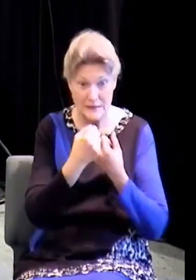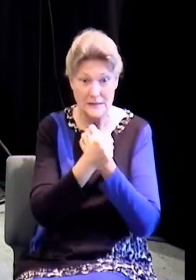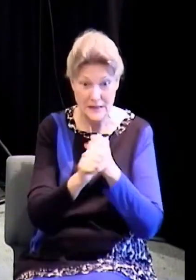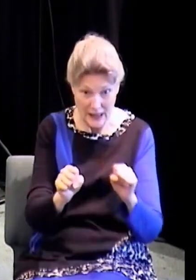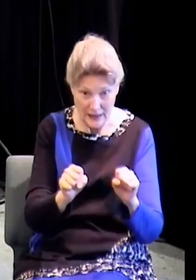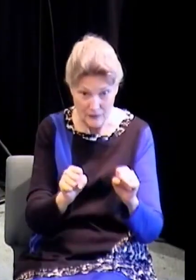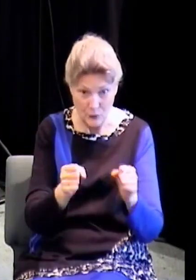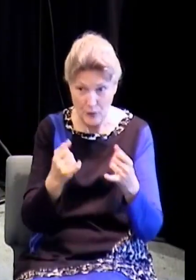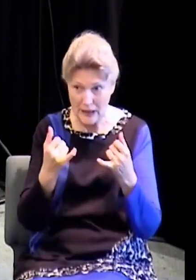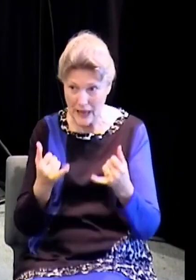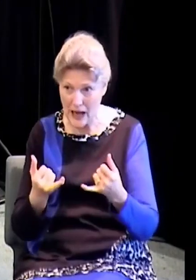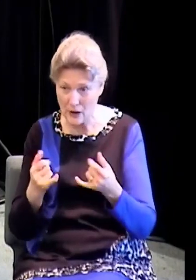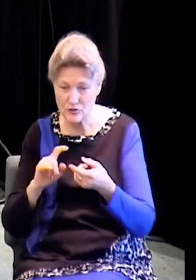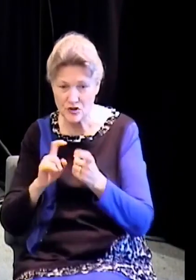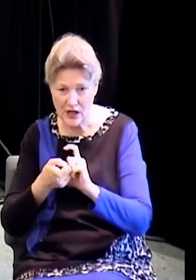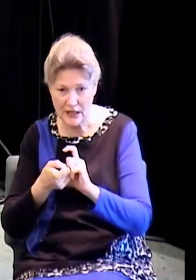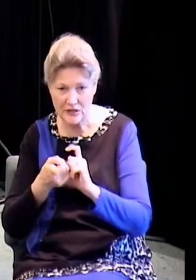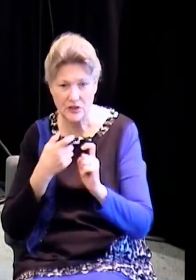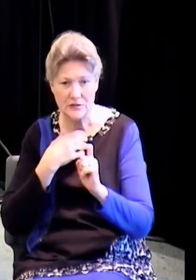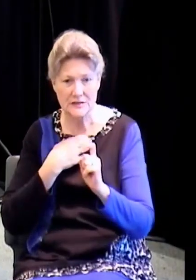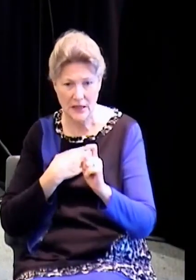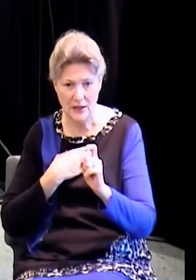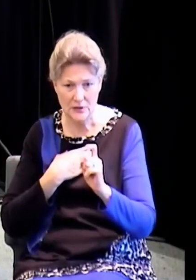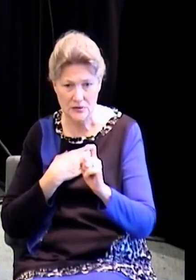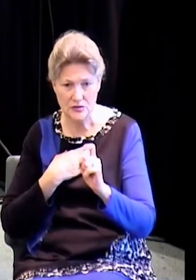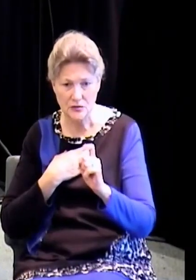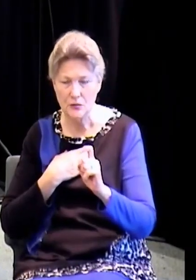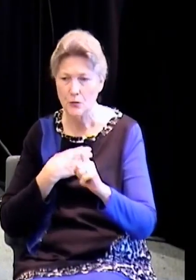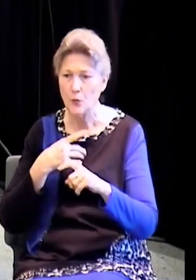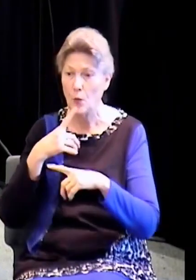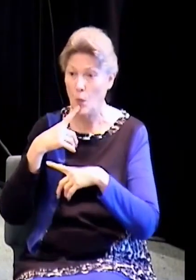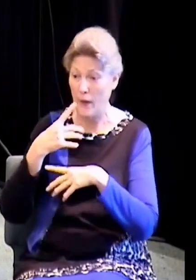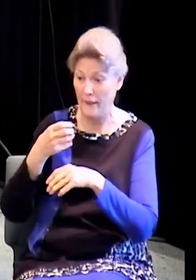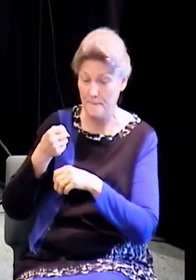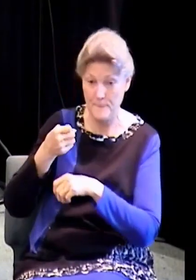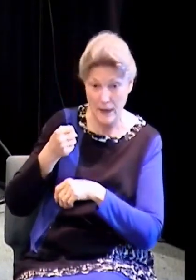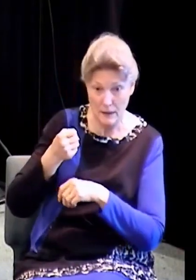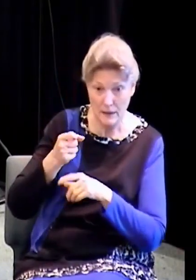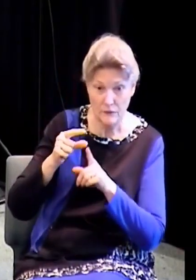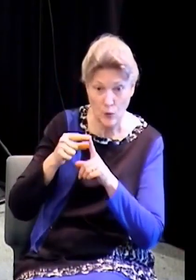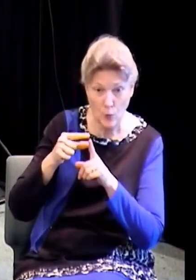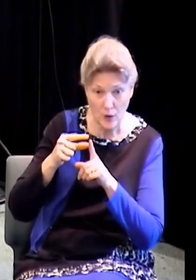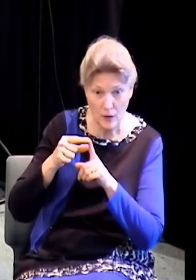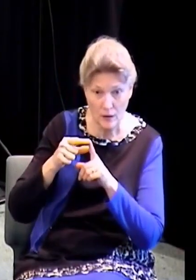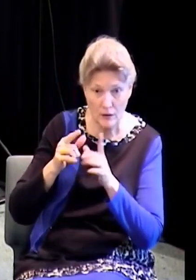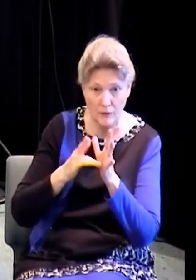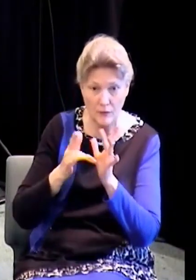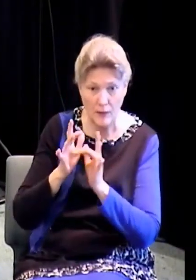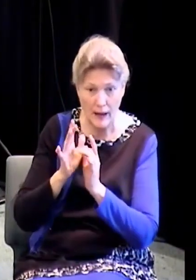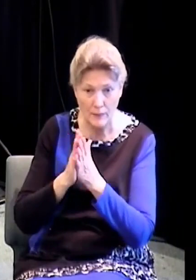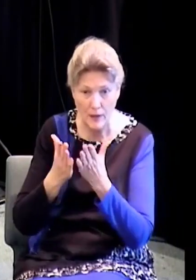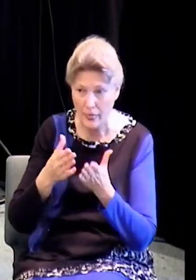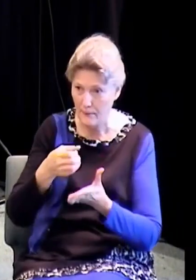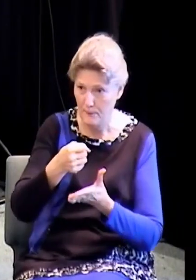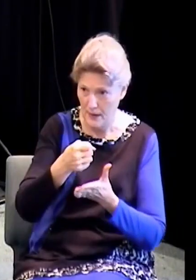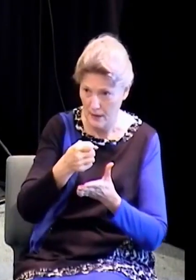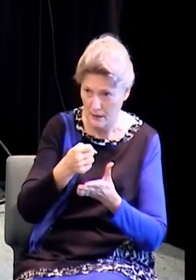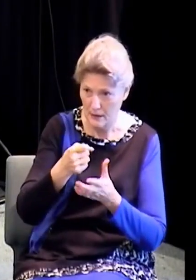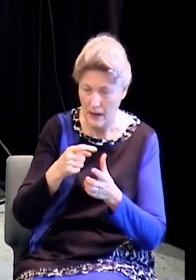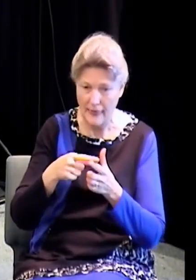now drink from the milk of the word, and then graduating to the river of living water, we are now drinking of the nectar of his precious